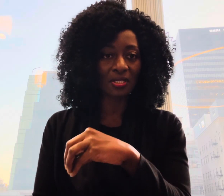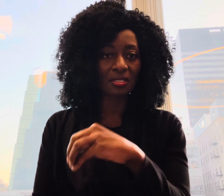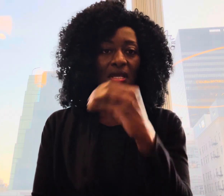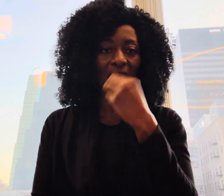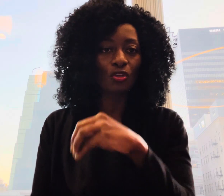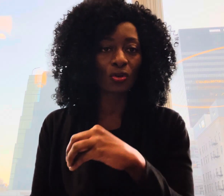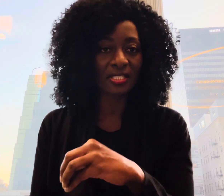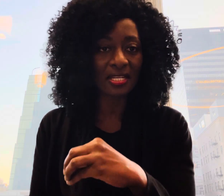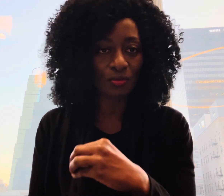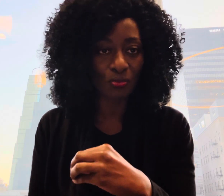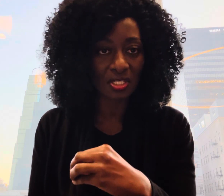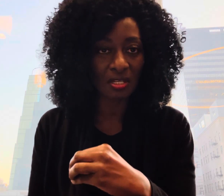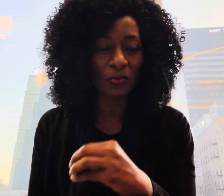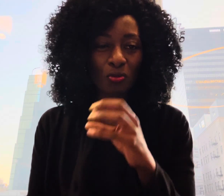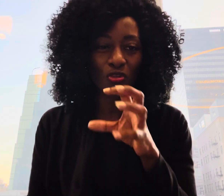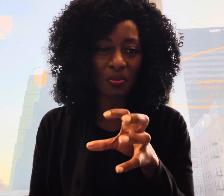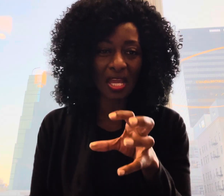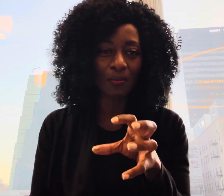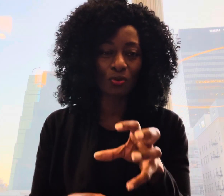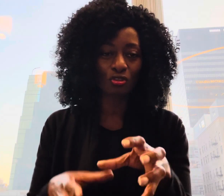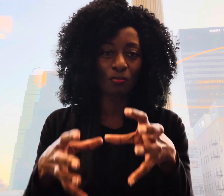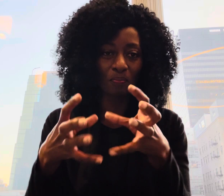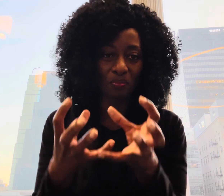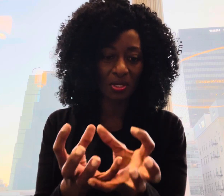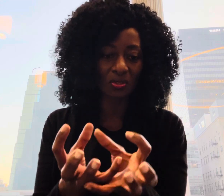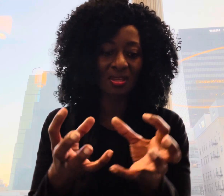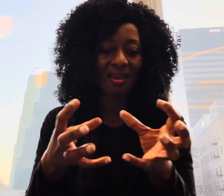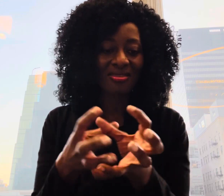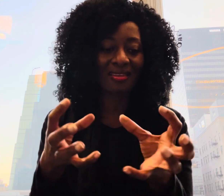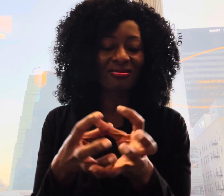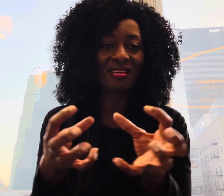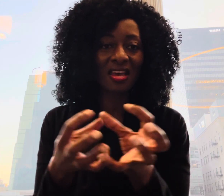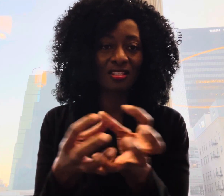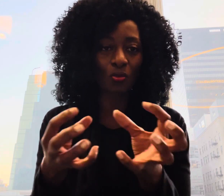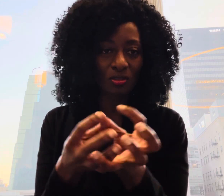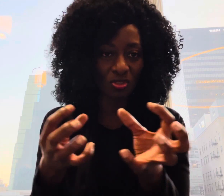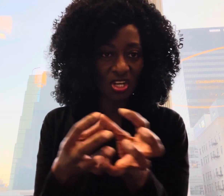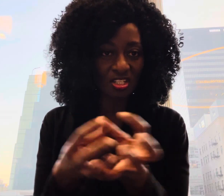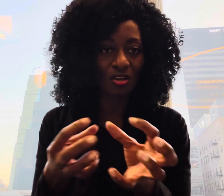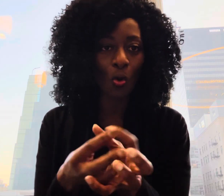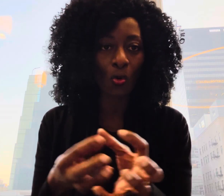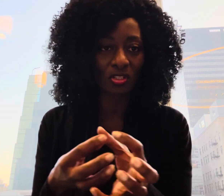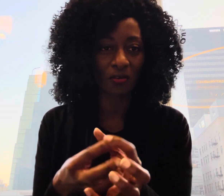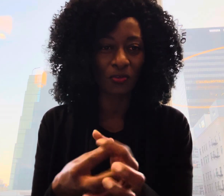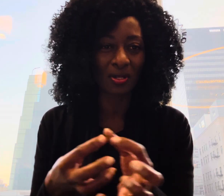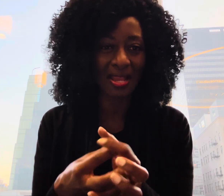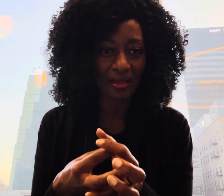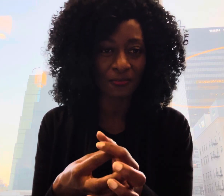in your daily routine for you to be able to build that thing that is going to change the course of your life